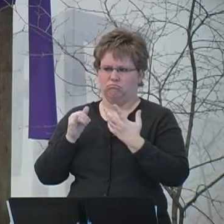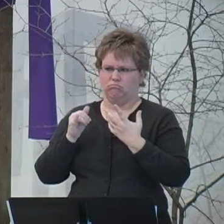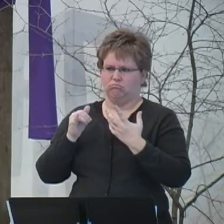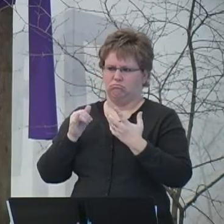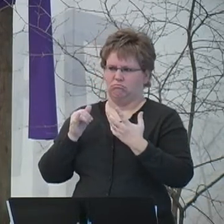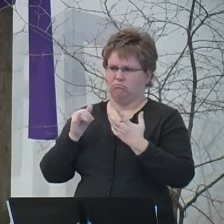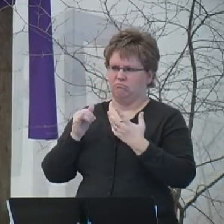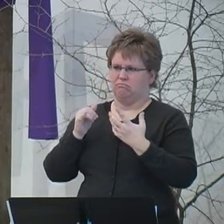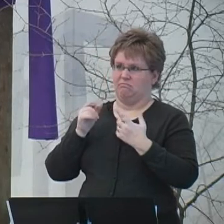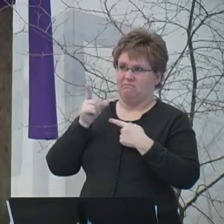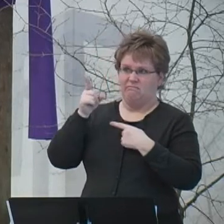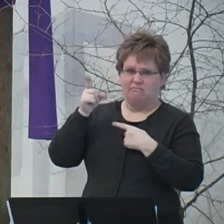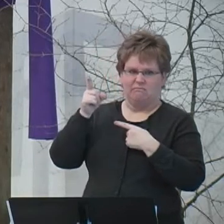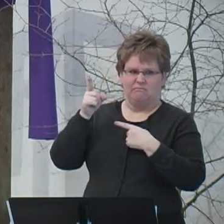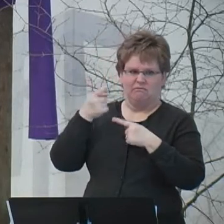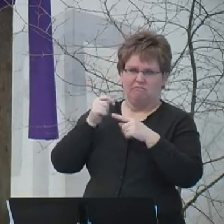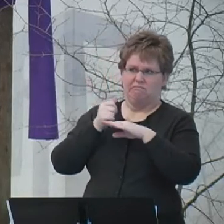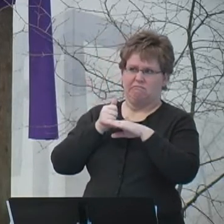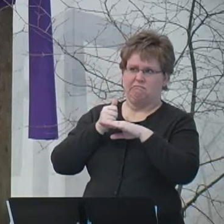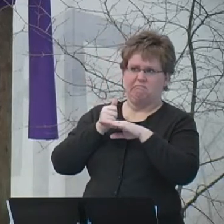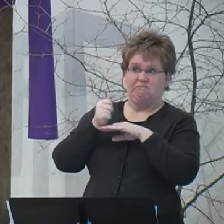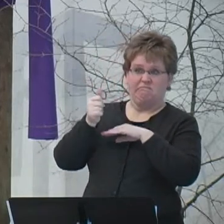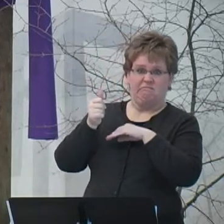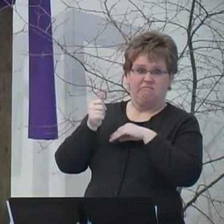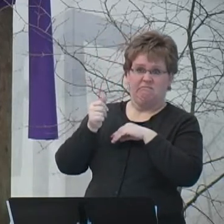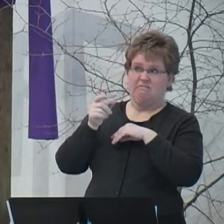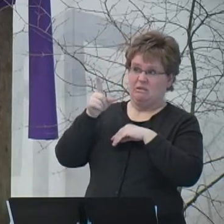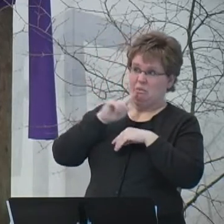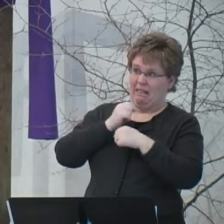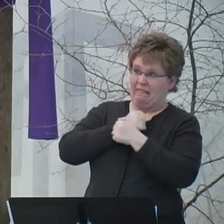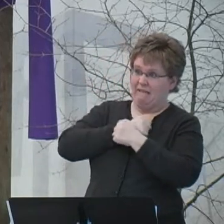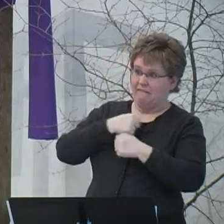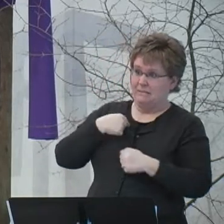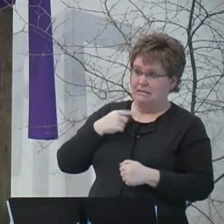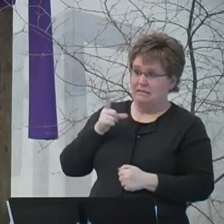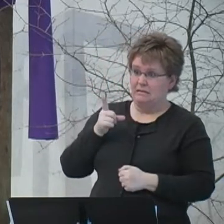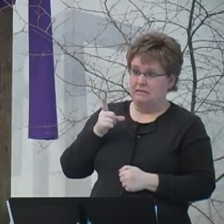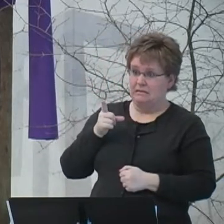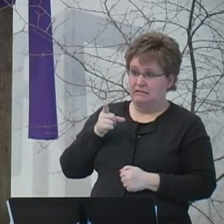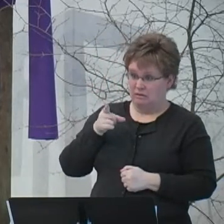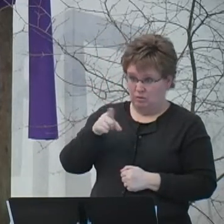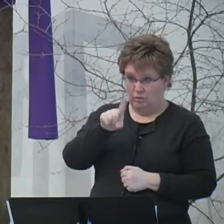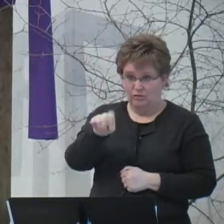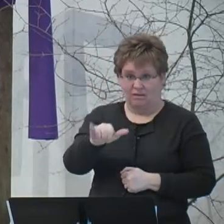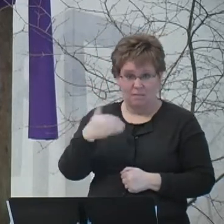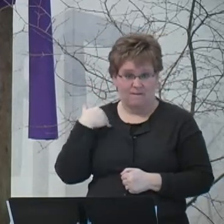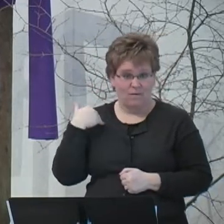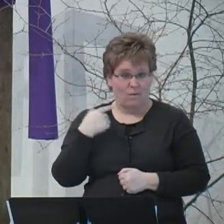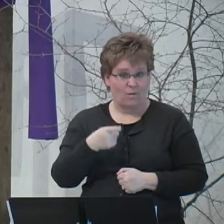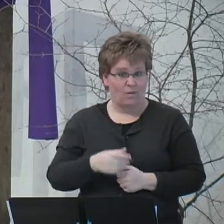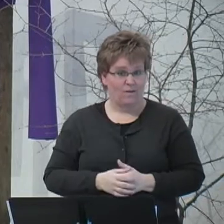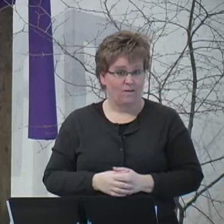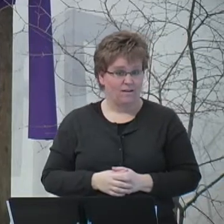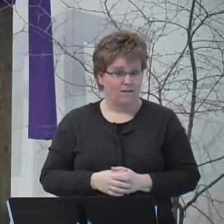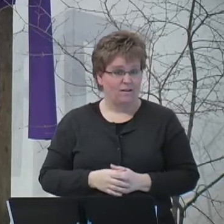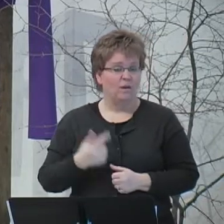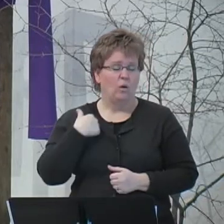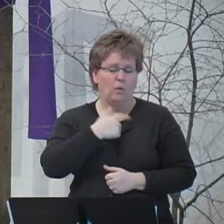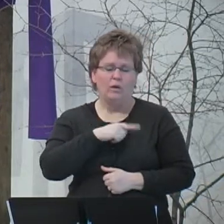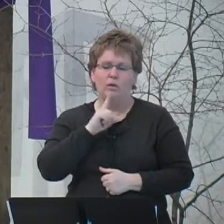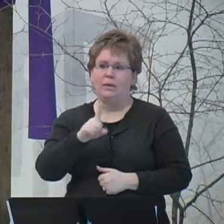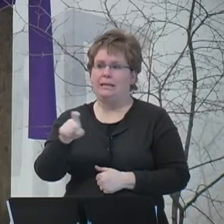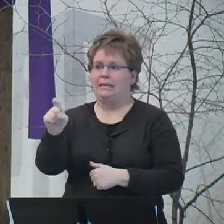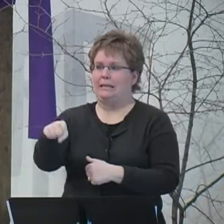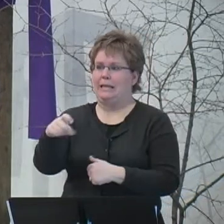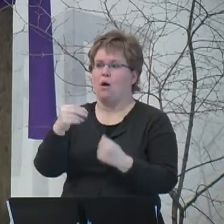very nature of God. Does God really love me? You know, we want and we desperately